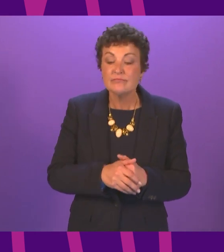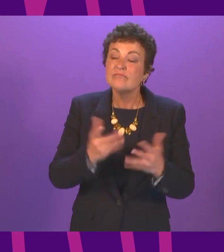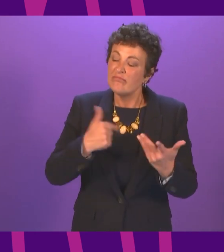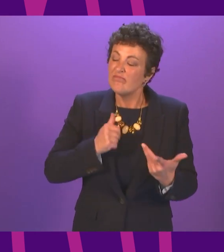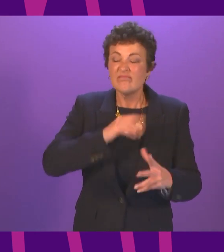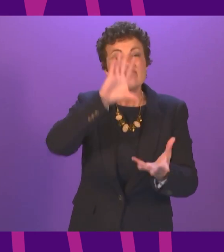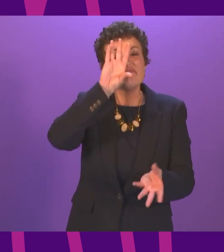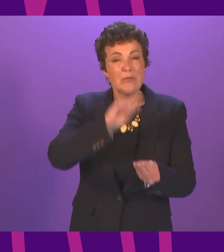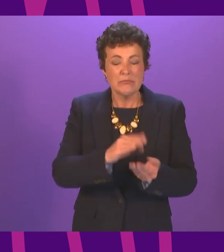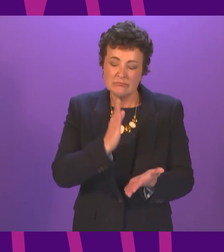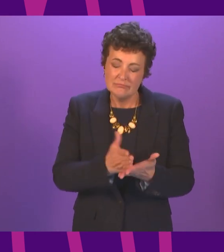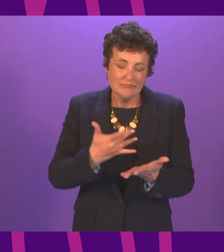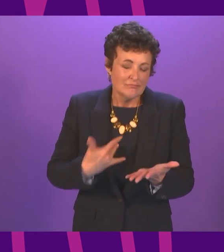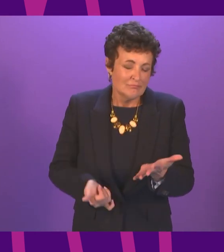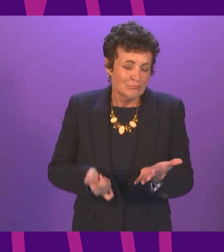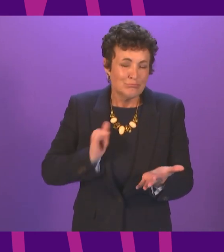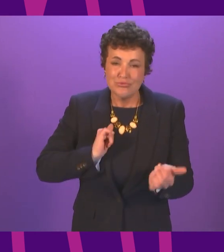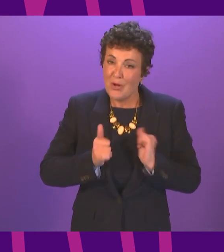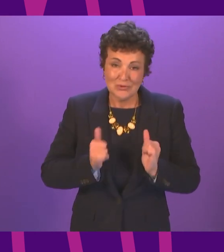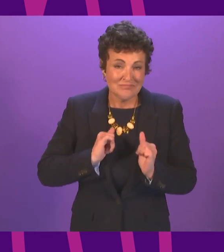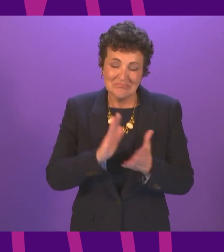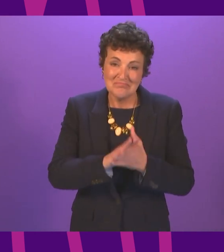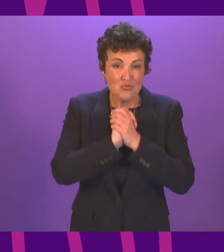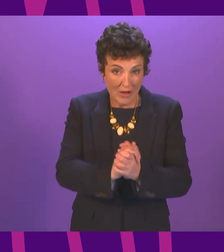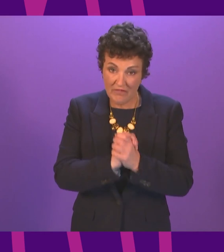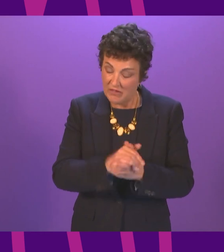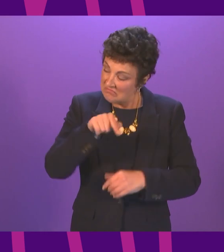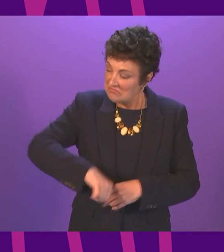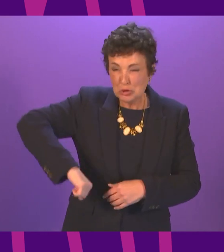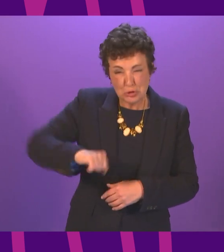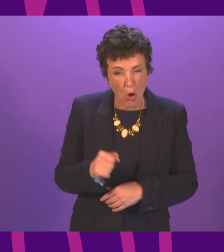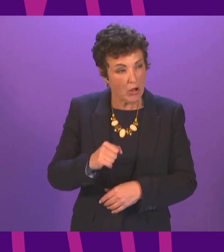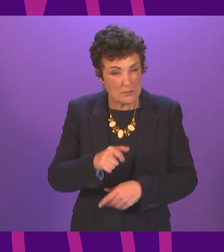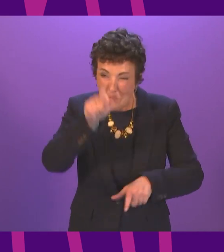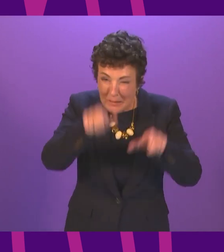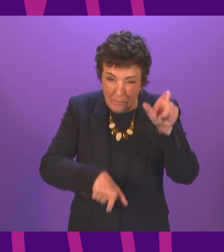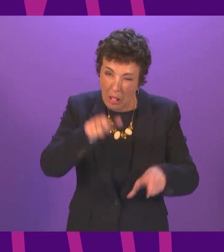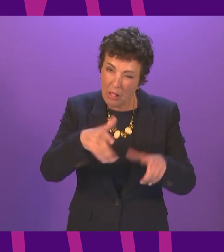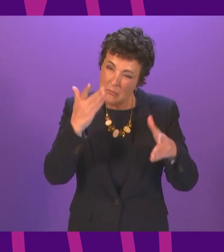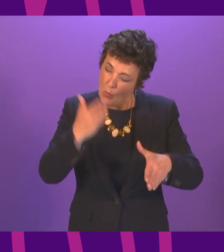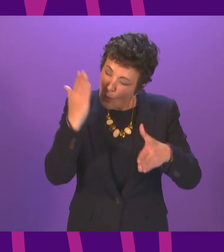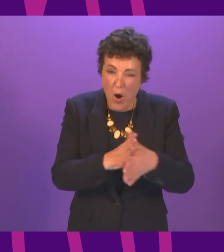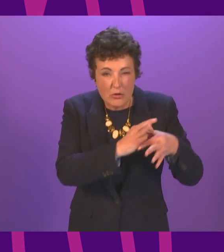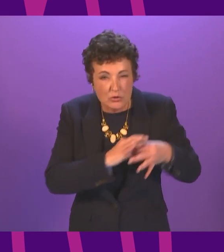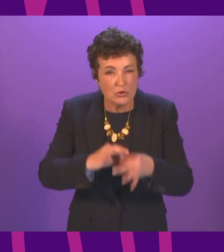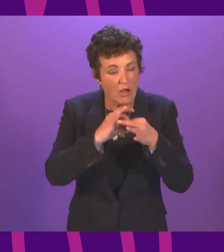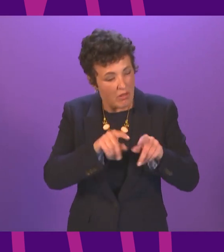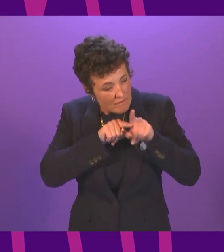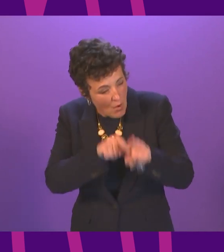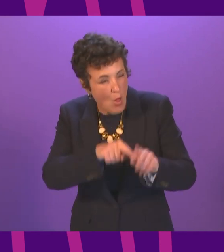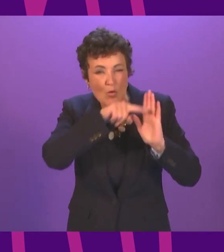I am immensely proud of and grateful for the way in which our country has come together to respond to the challenges posed by the pandemic.